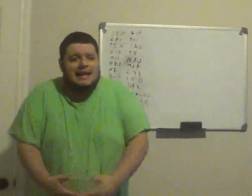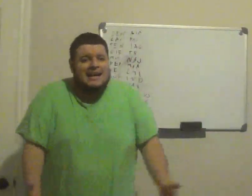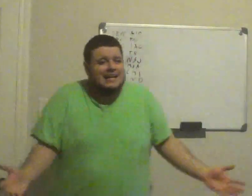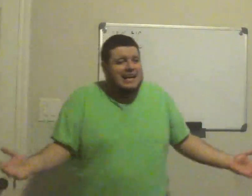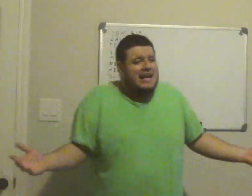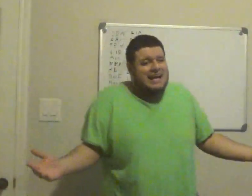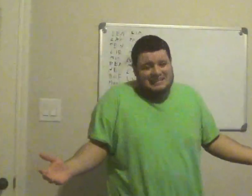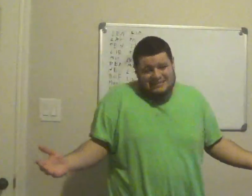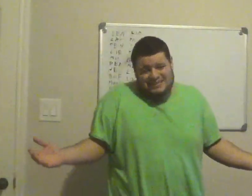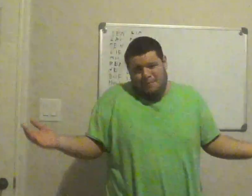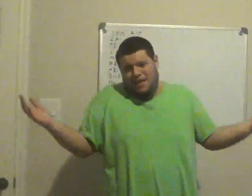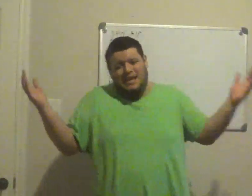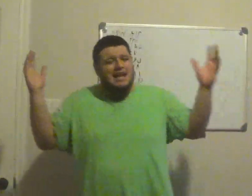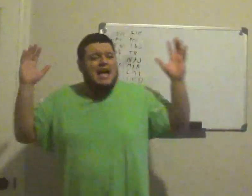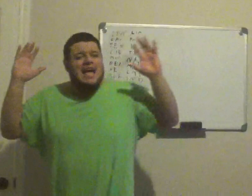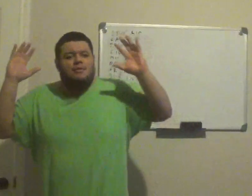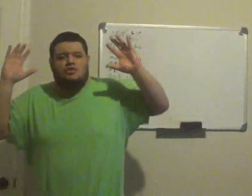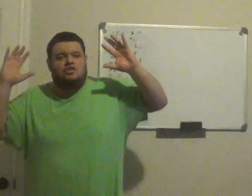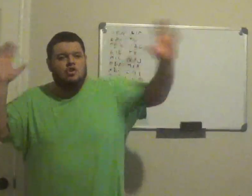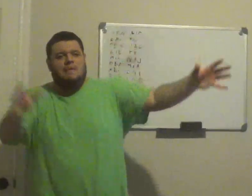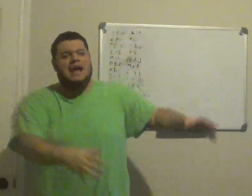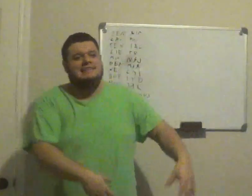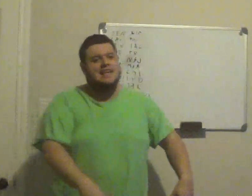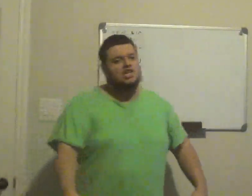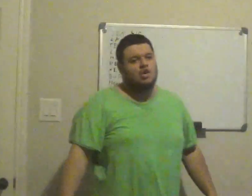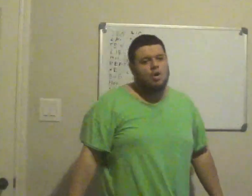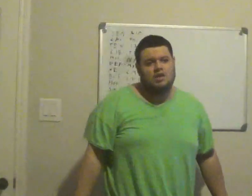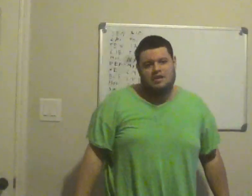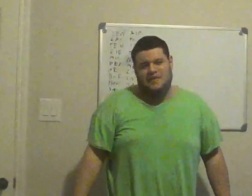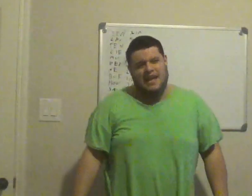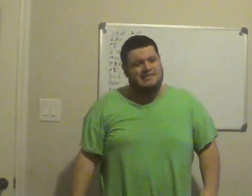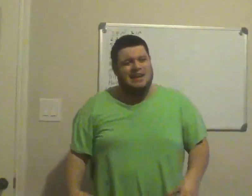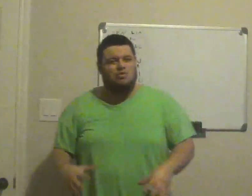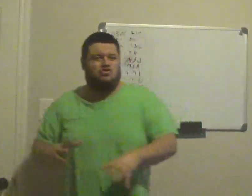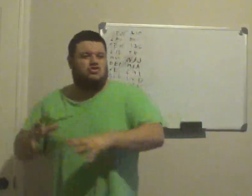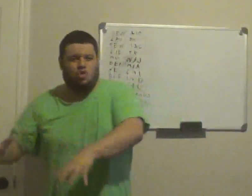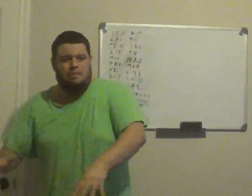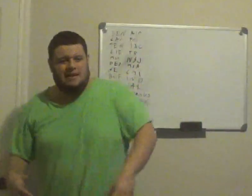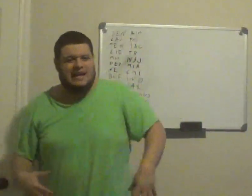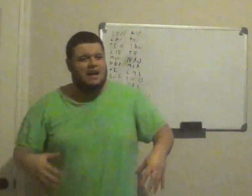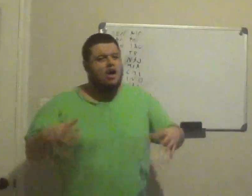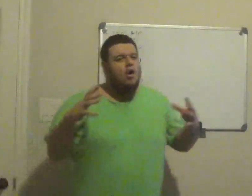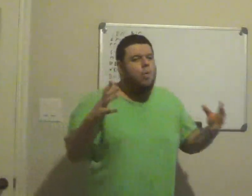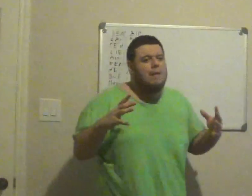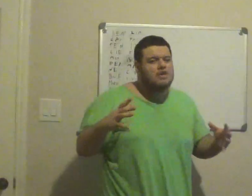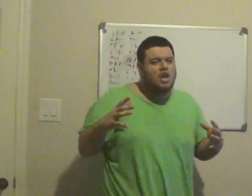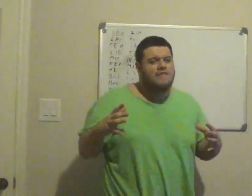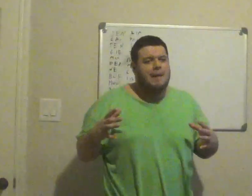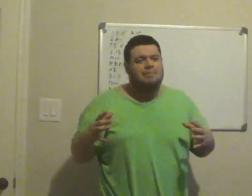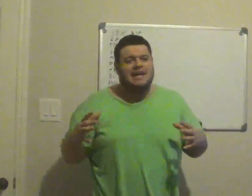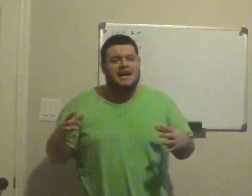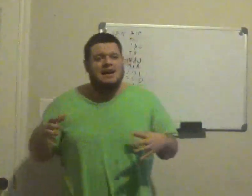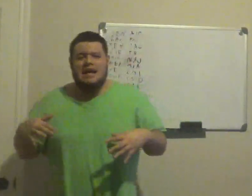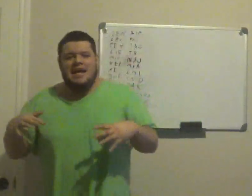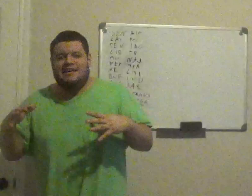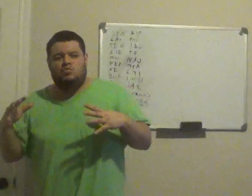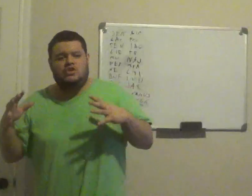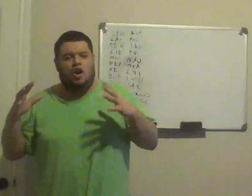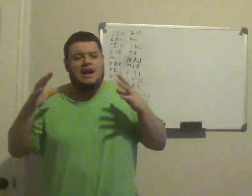Timmy, Timmy, it was a stupid idea to go to Las Vegas, it was stupid, like, whoever thought of that plan is retarded,